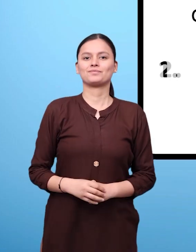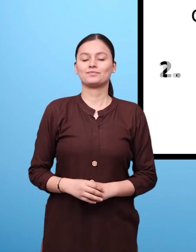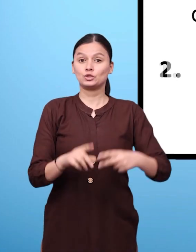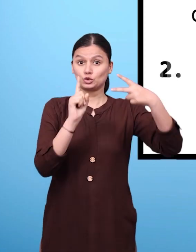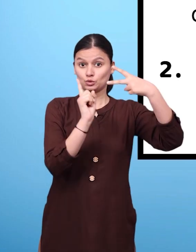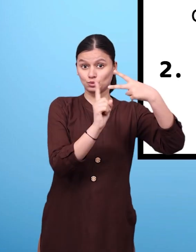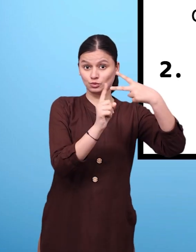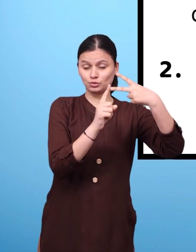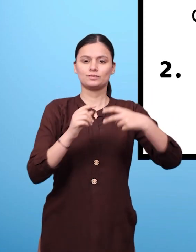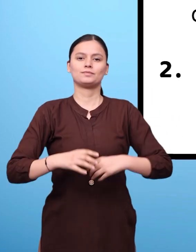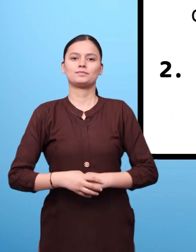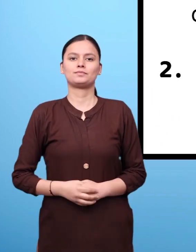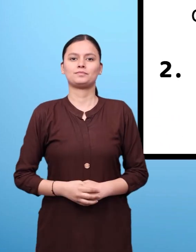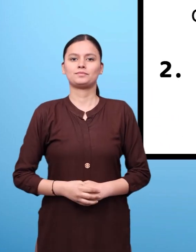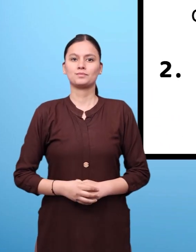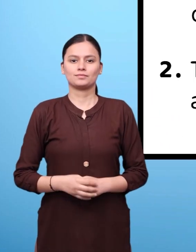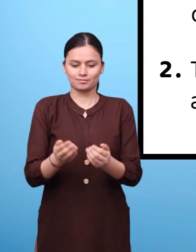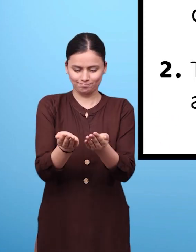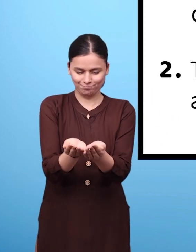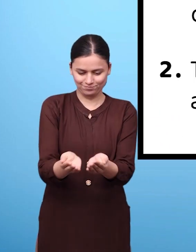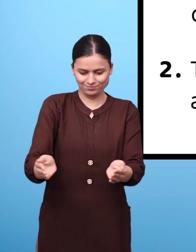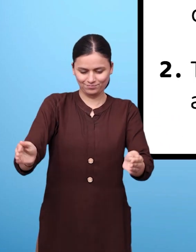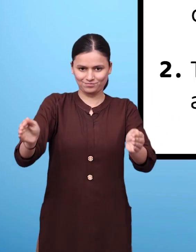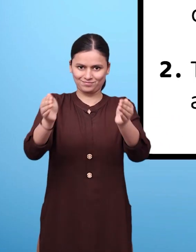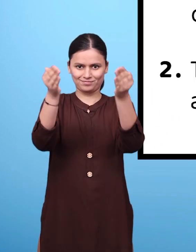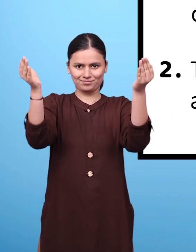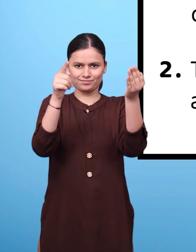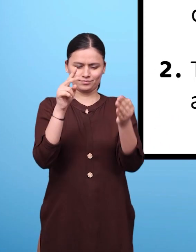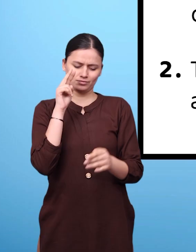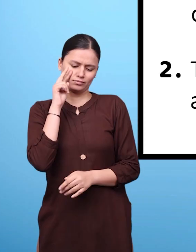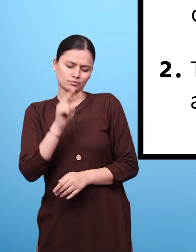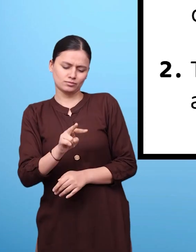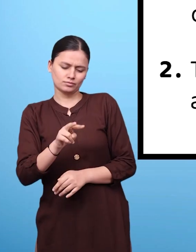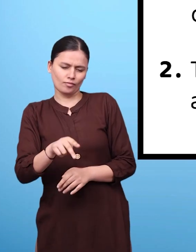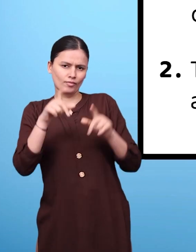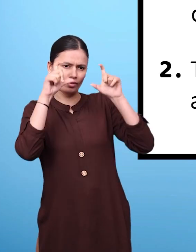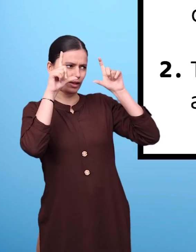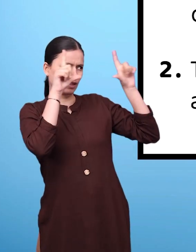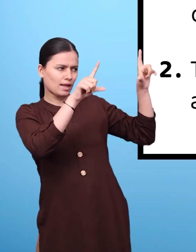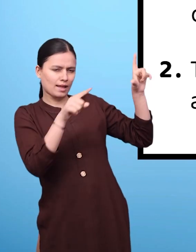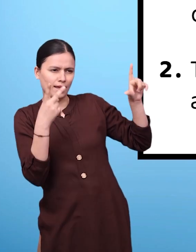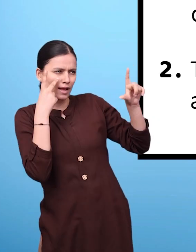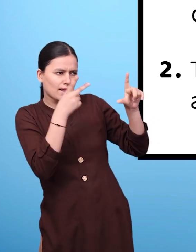2 Take the musical instruments that are similar in shape to a matka.